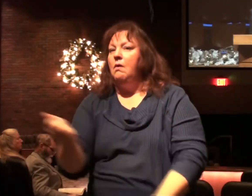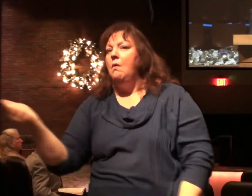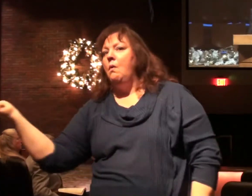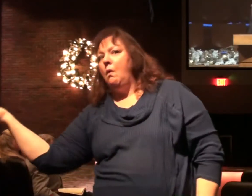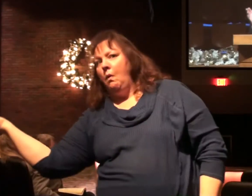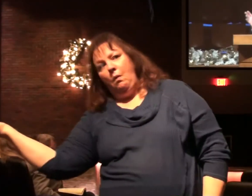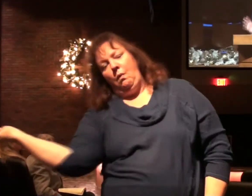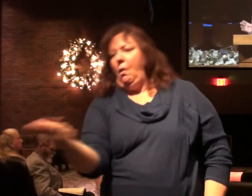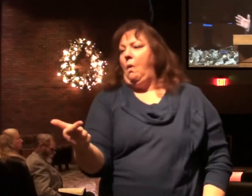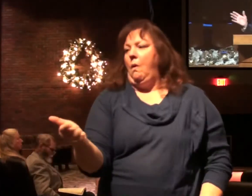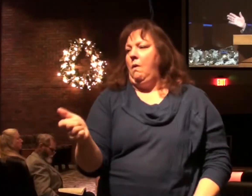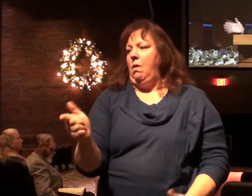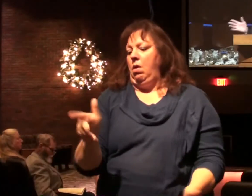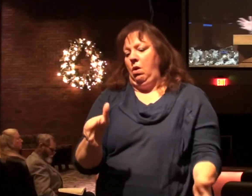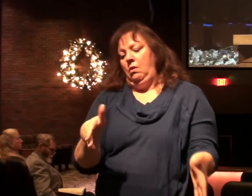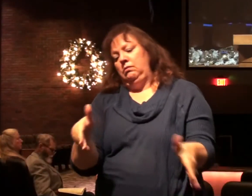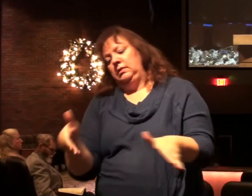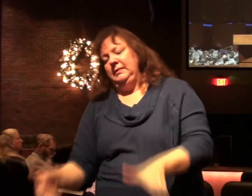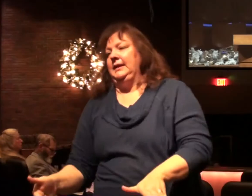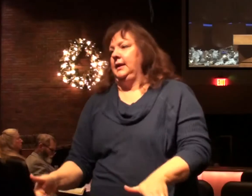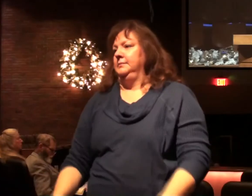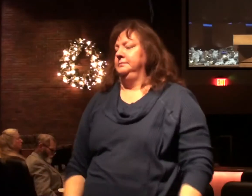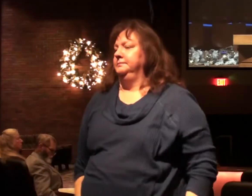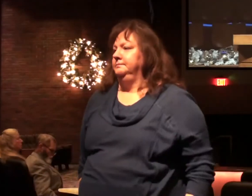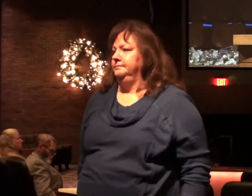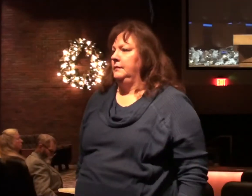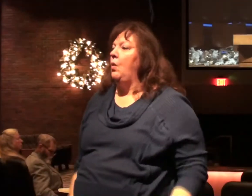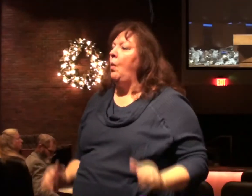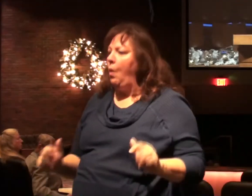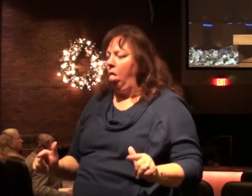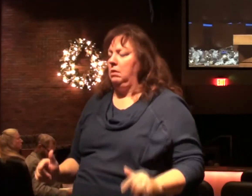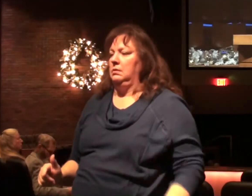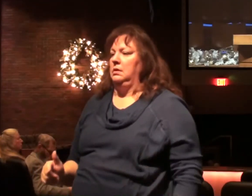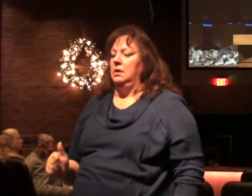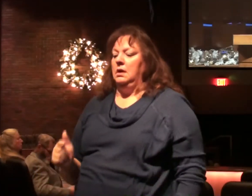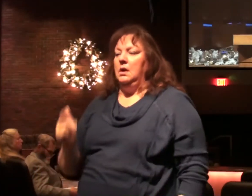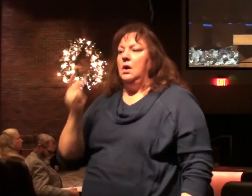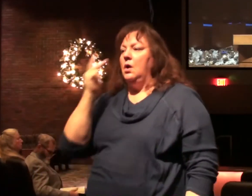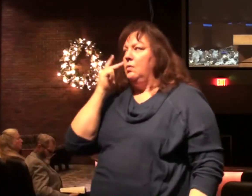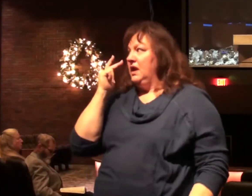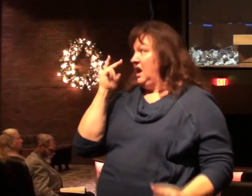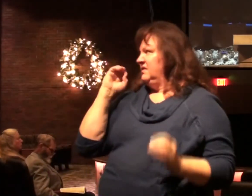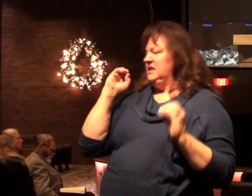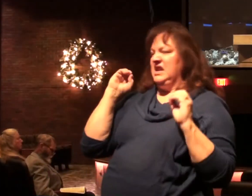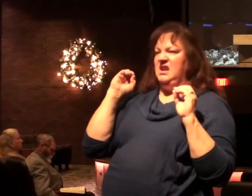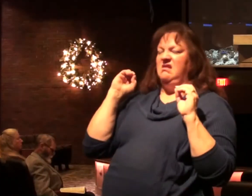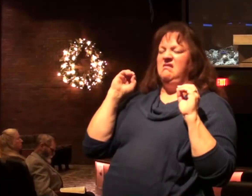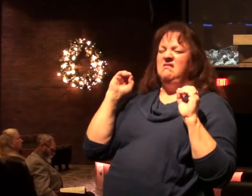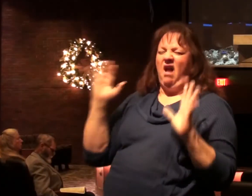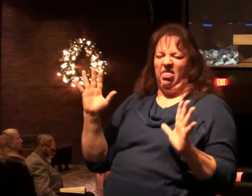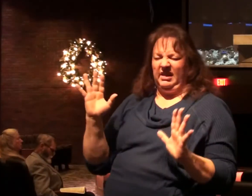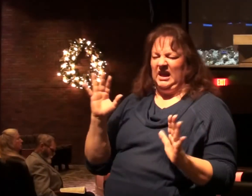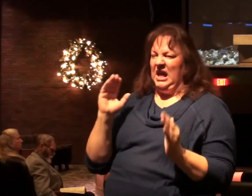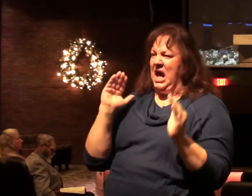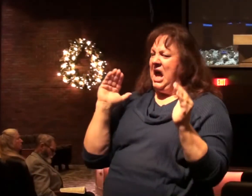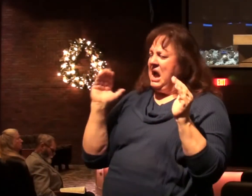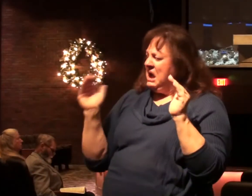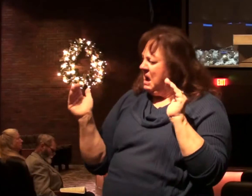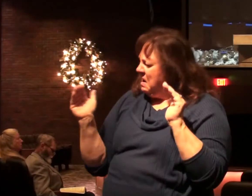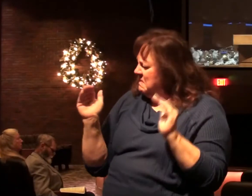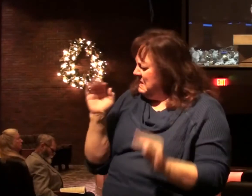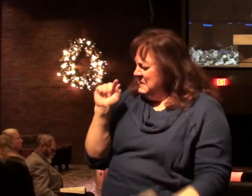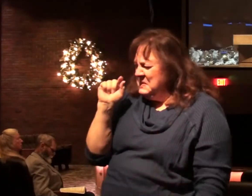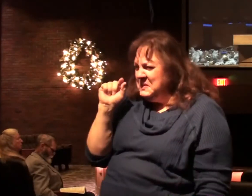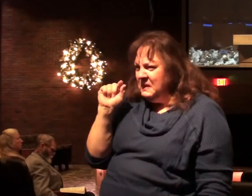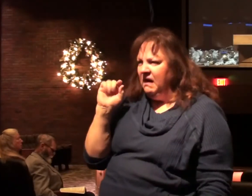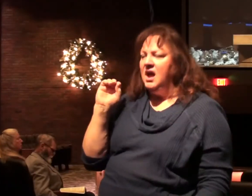survivor on the face of the earth. We have seen nothing even to compare in a